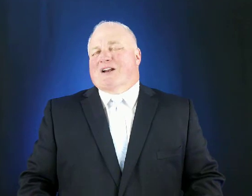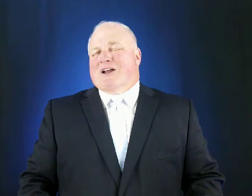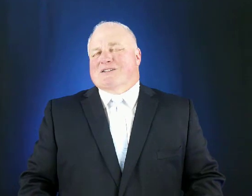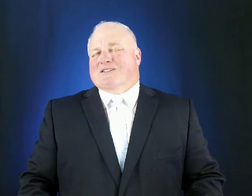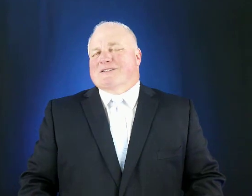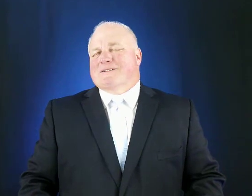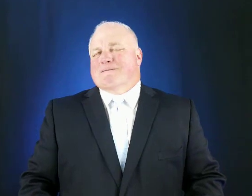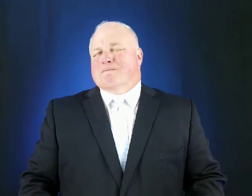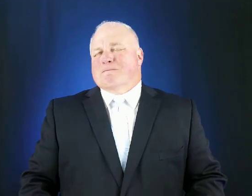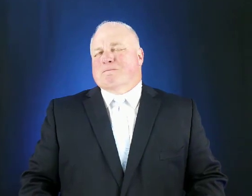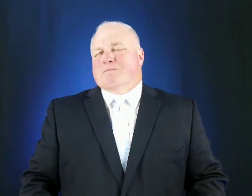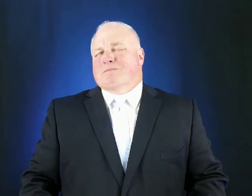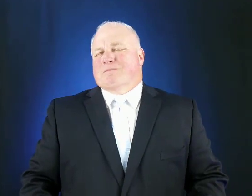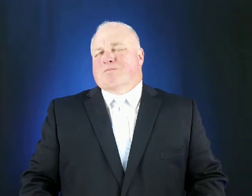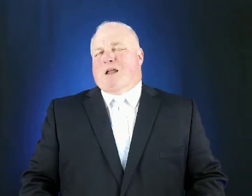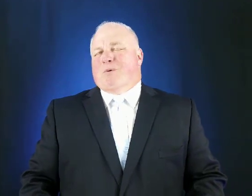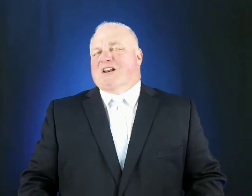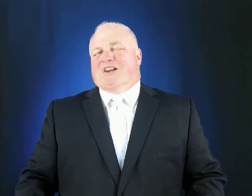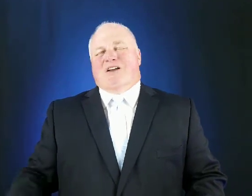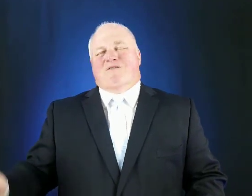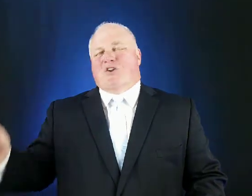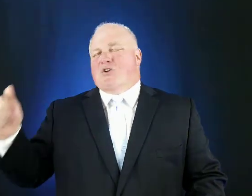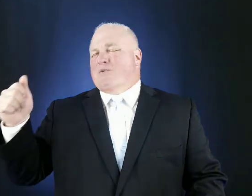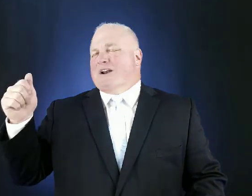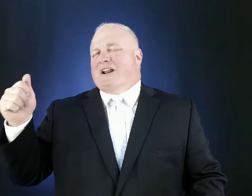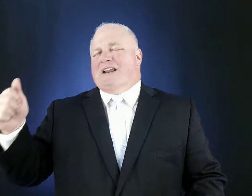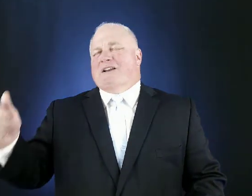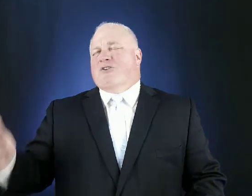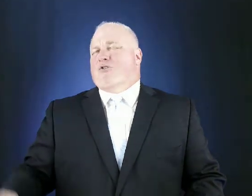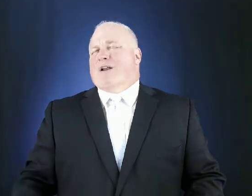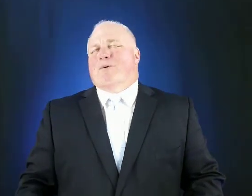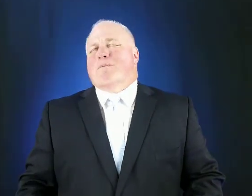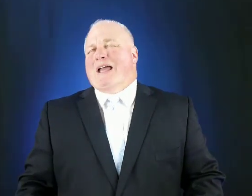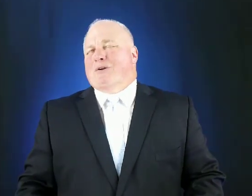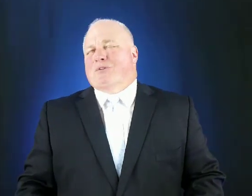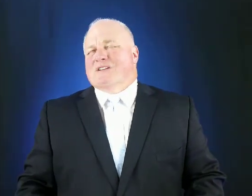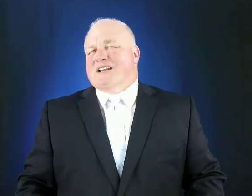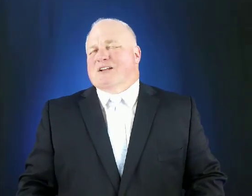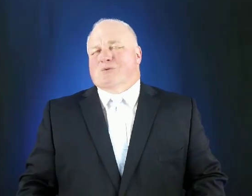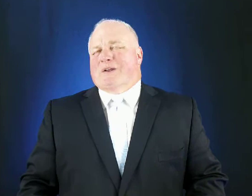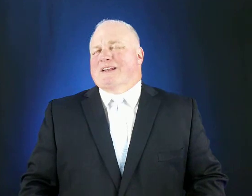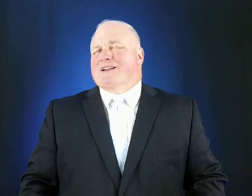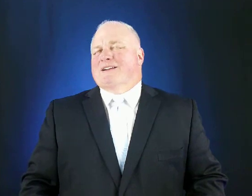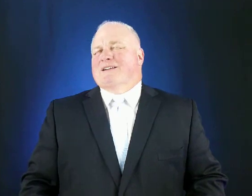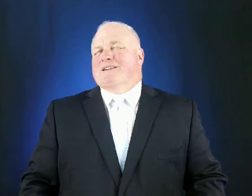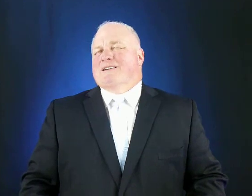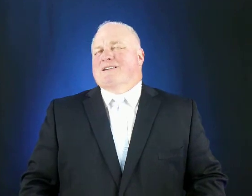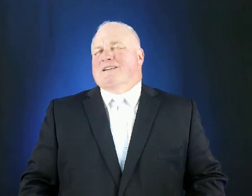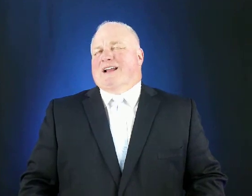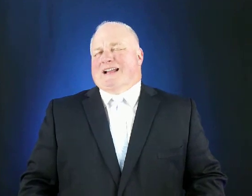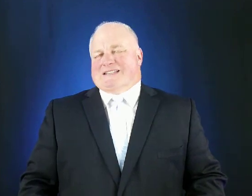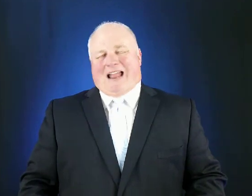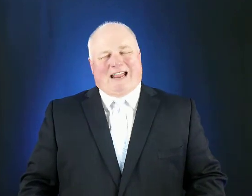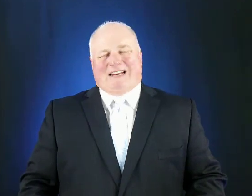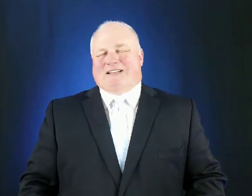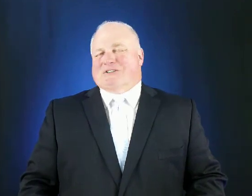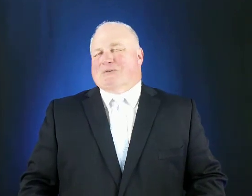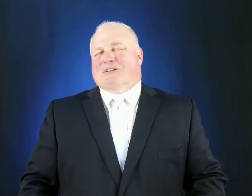us yes may we love you in an incredible manner this next week as aliens on this